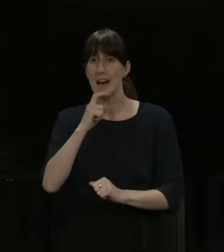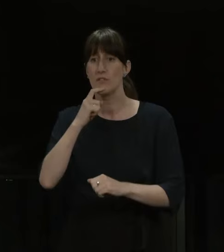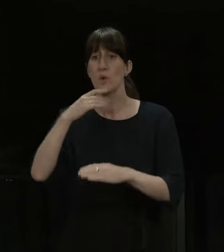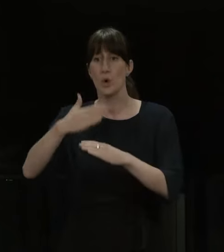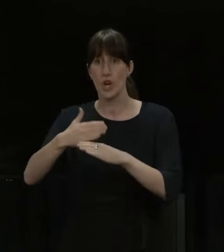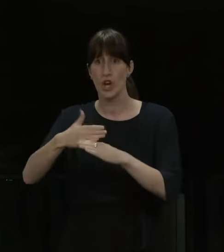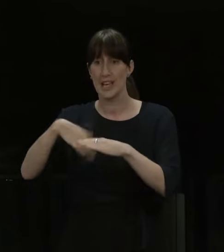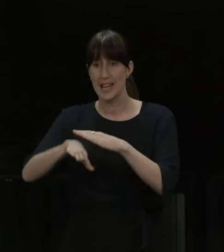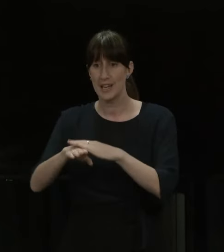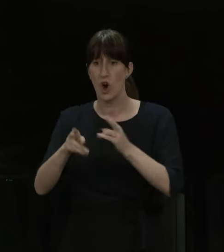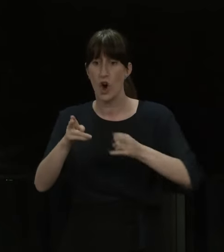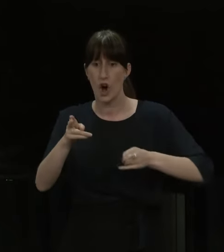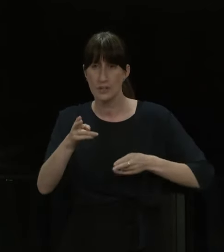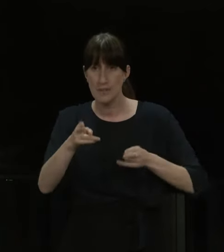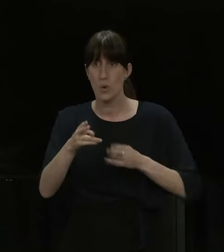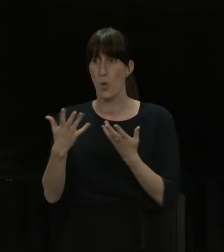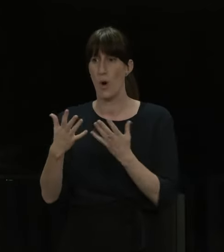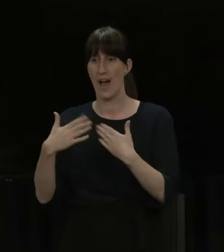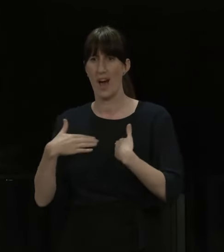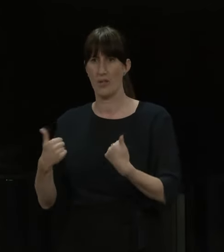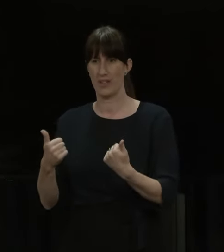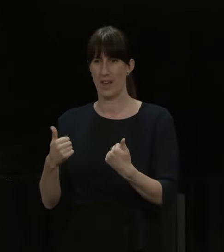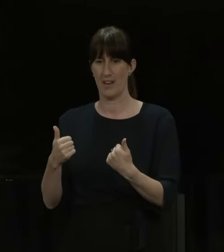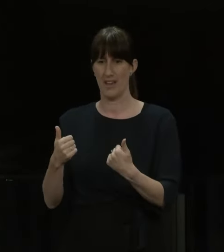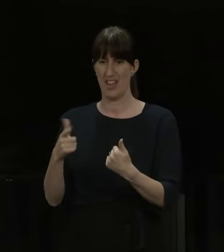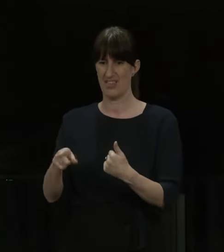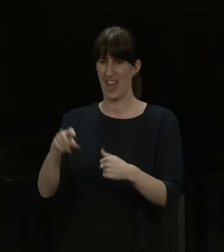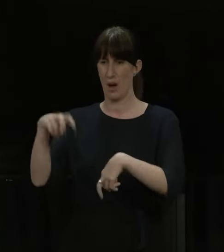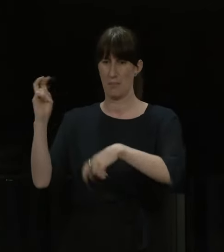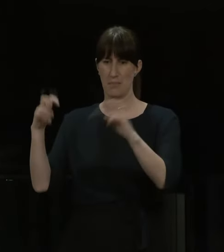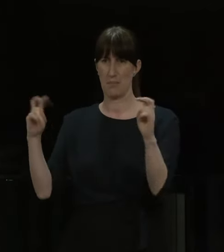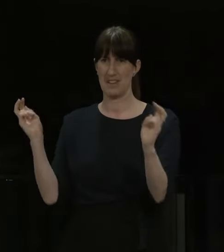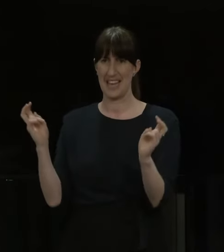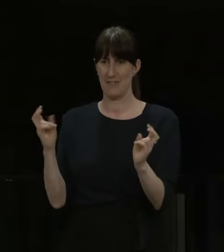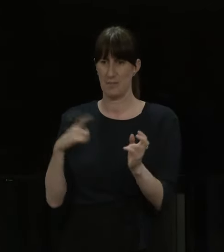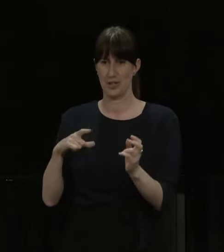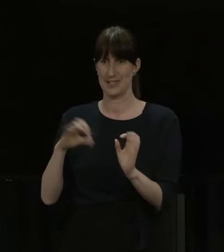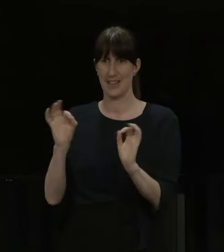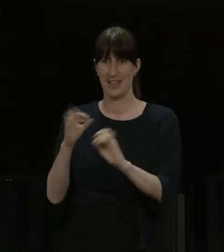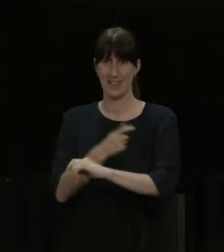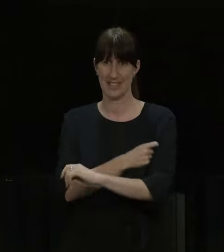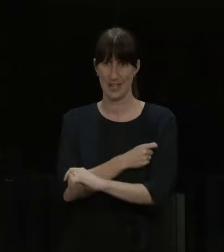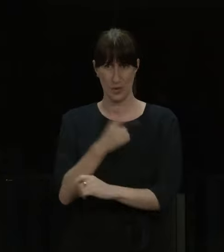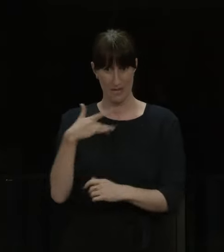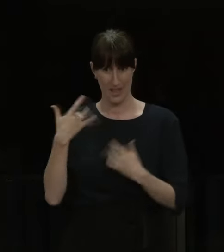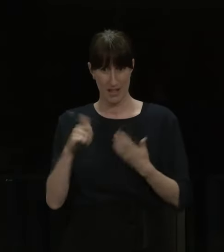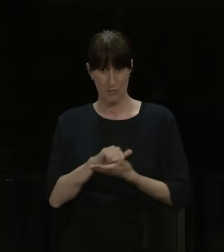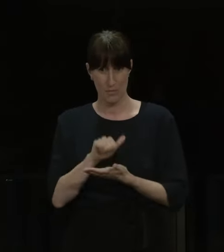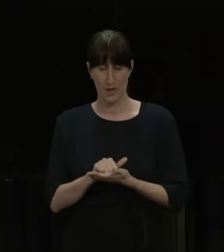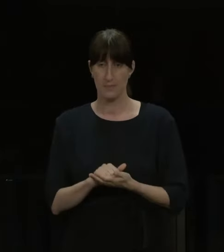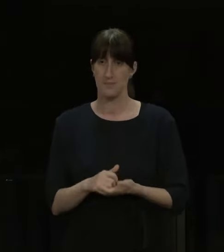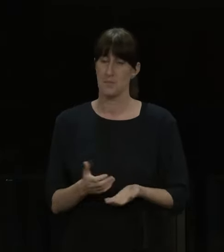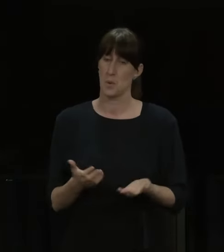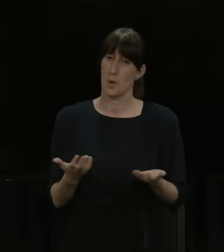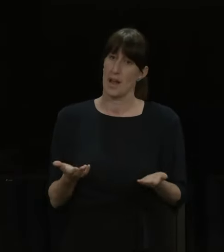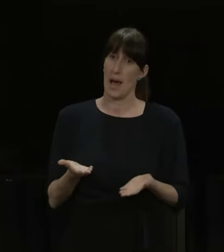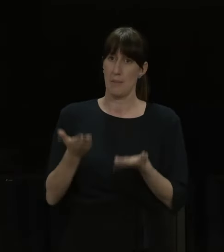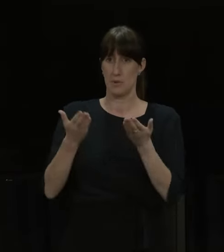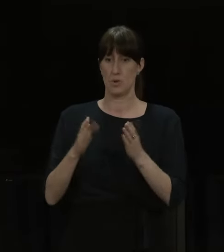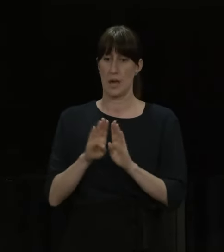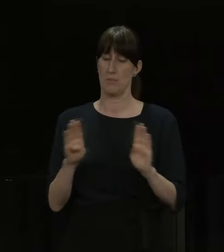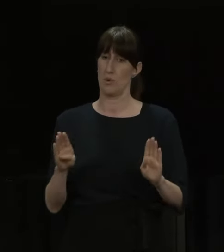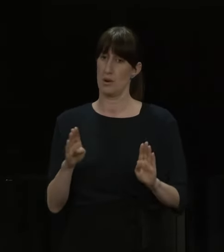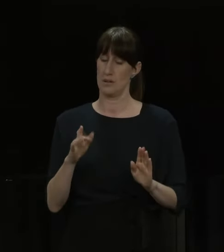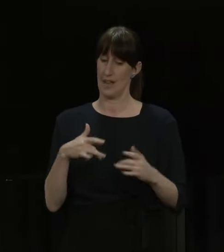settings have to leave? Well, I think that's up for them to determine whether it's appropriate actually. On the